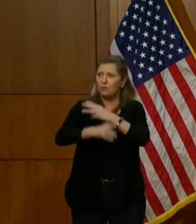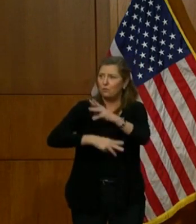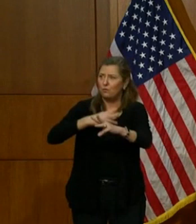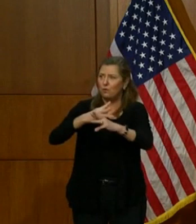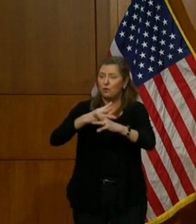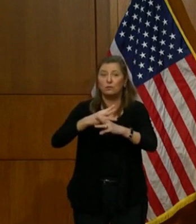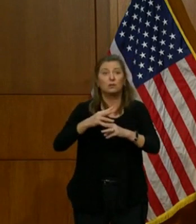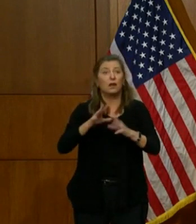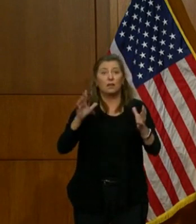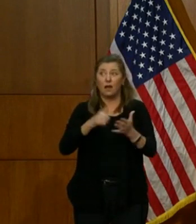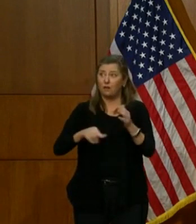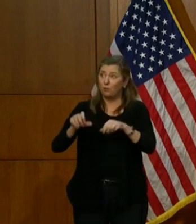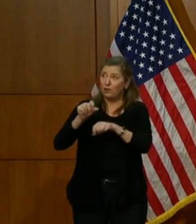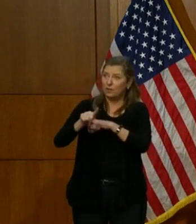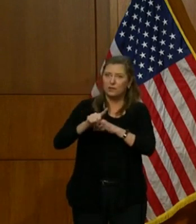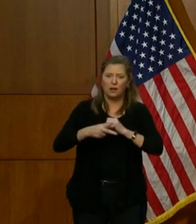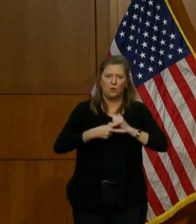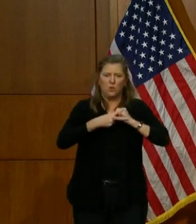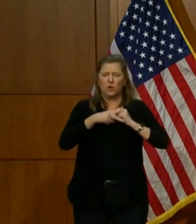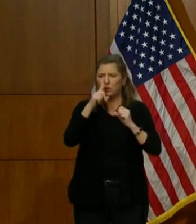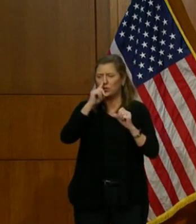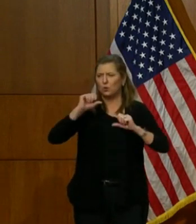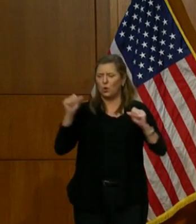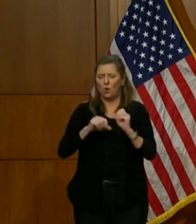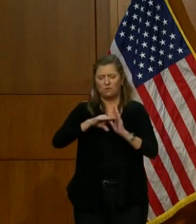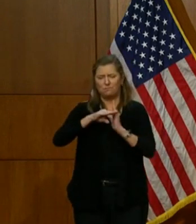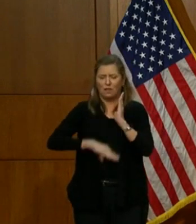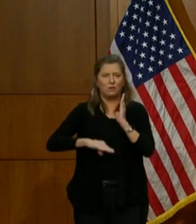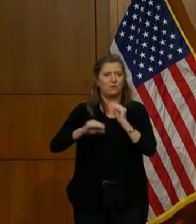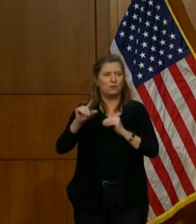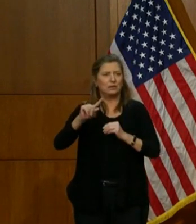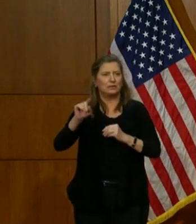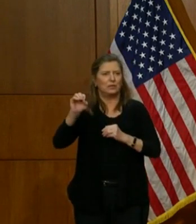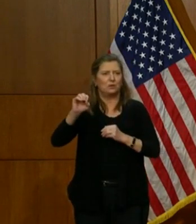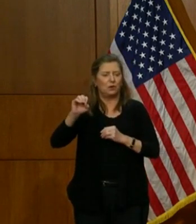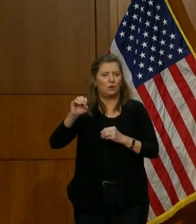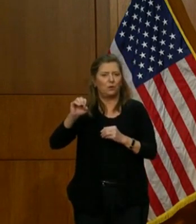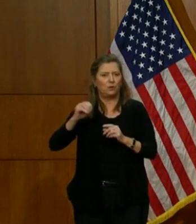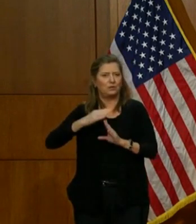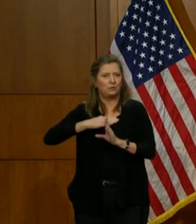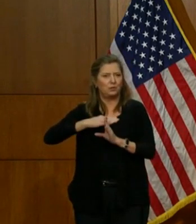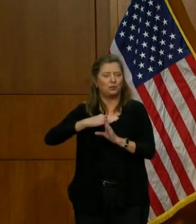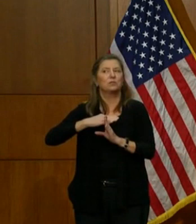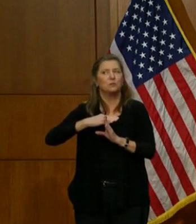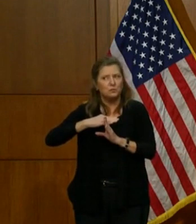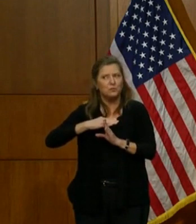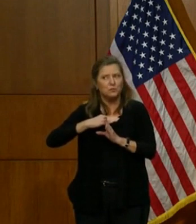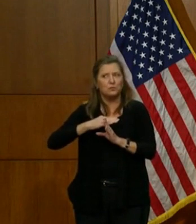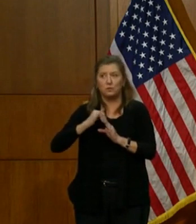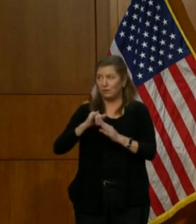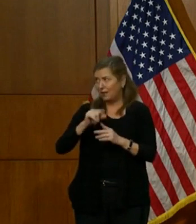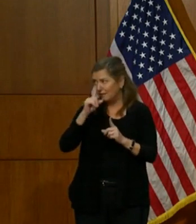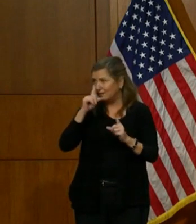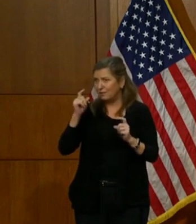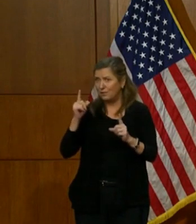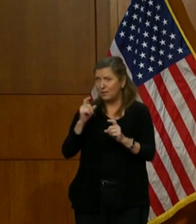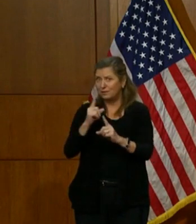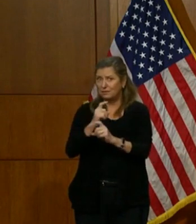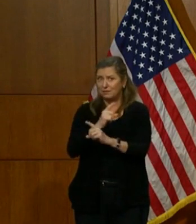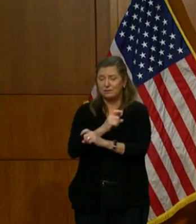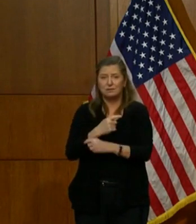storing much of it at super-cold, sub-zero temperatures. This is complex stuff,